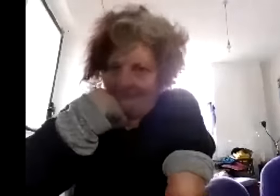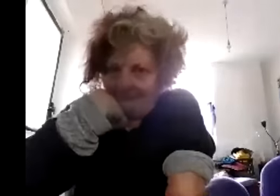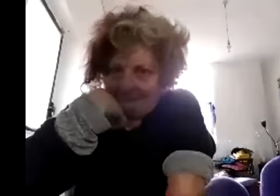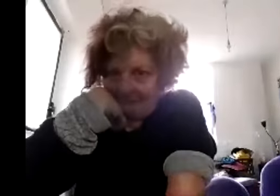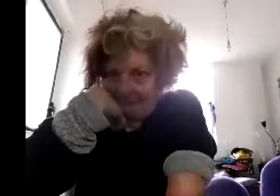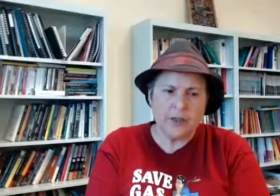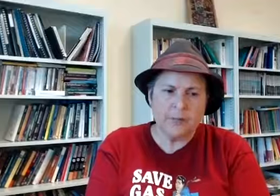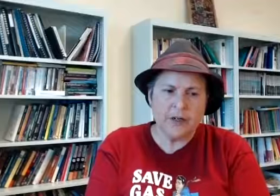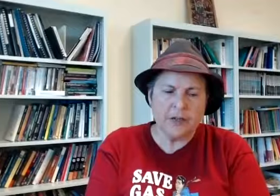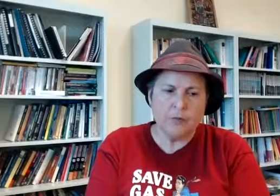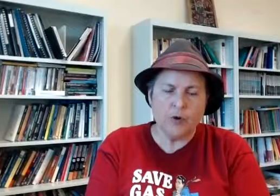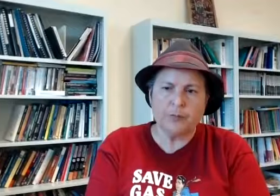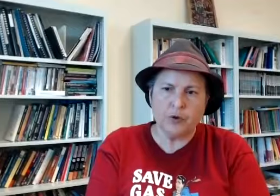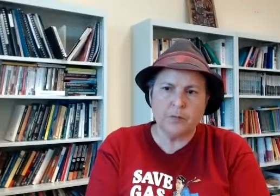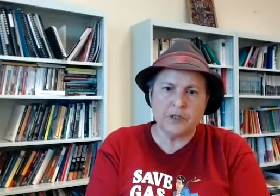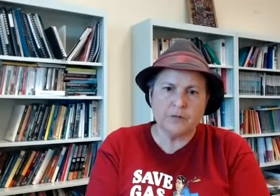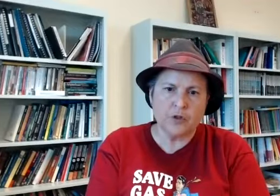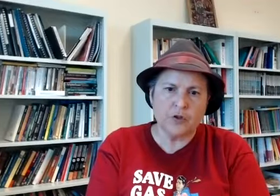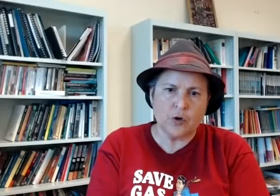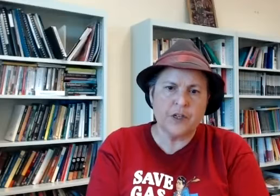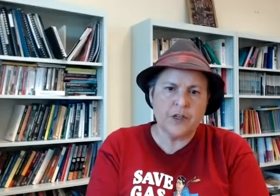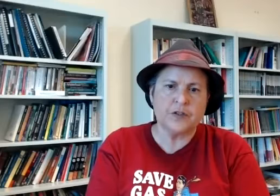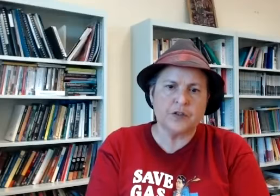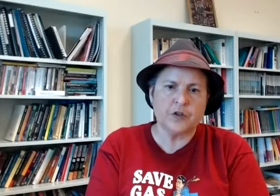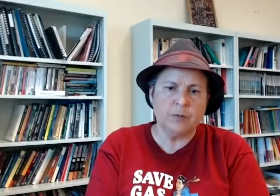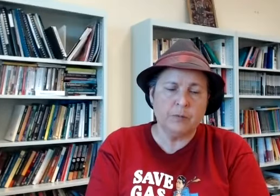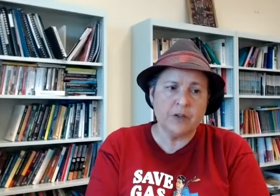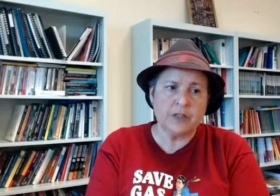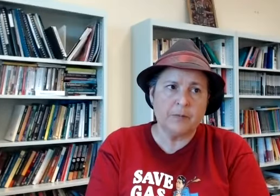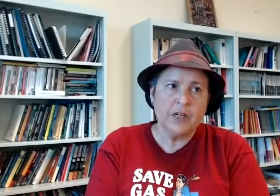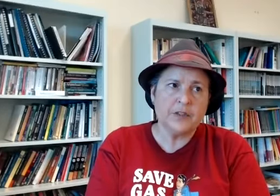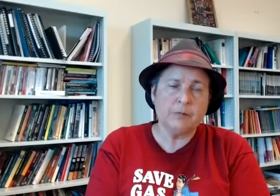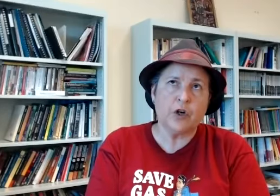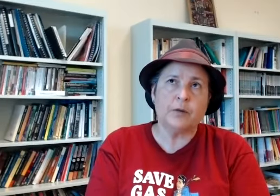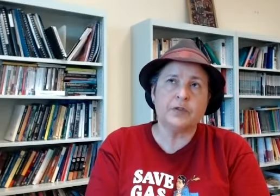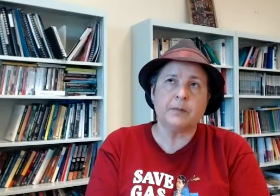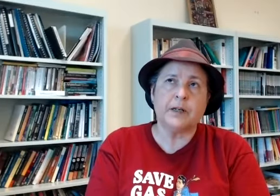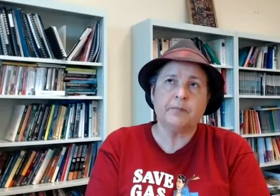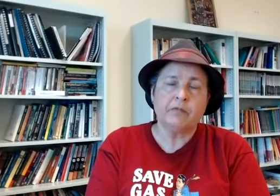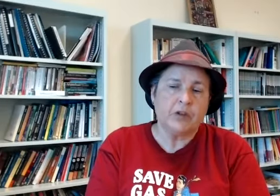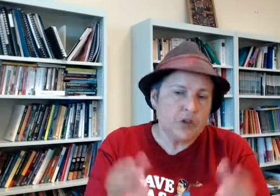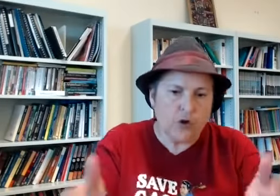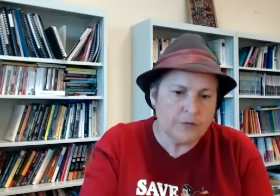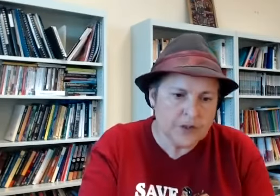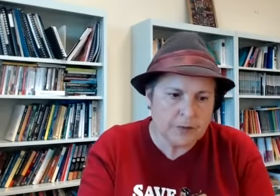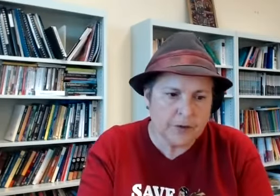going full circle here about um what the purpose of shock is and disturbing because um sometimes i mean the shock of disability